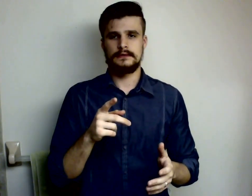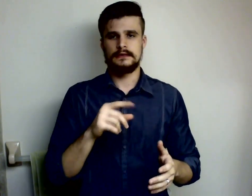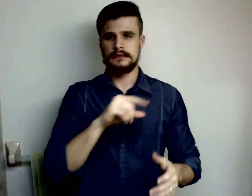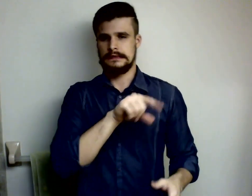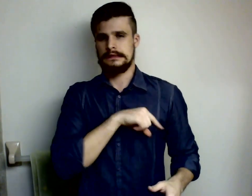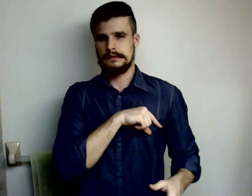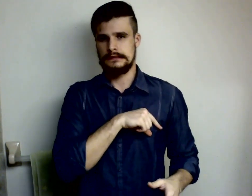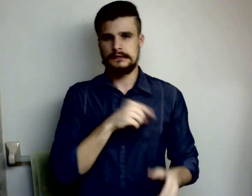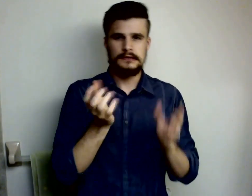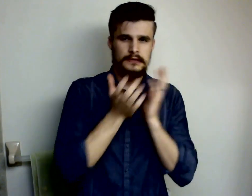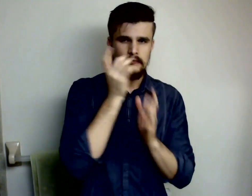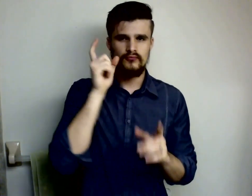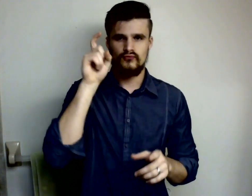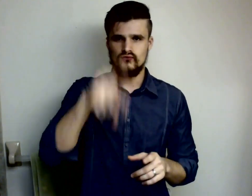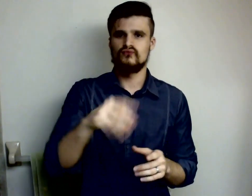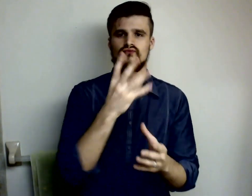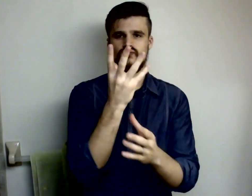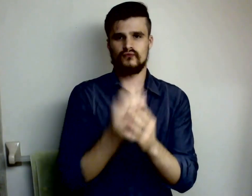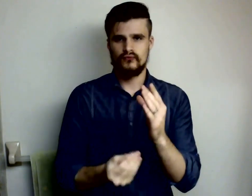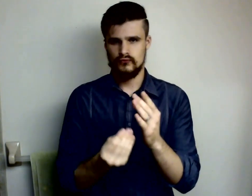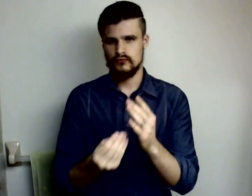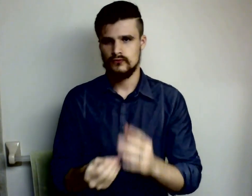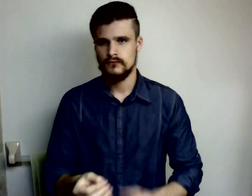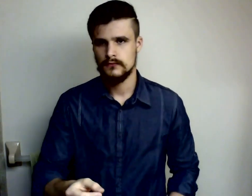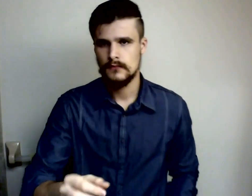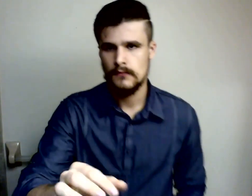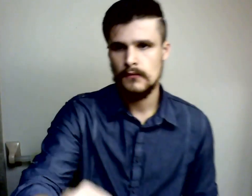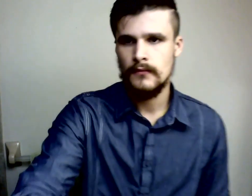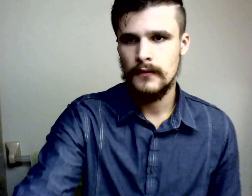you Angelin me she I You